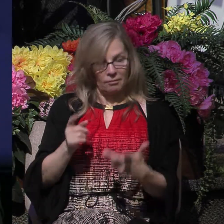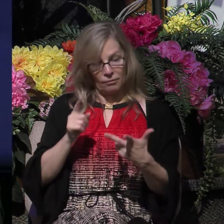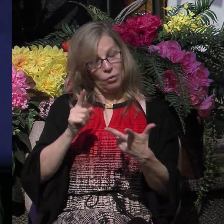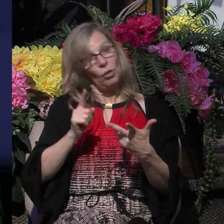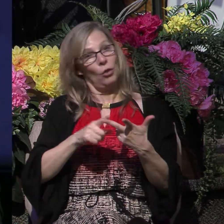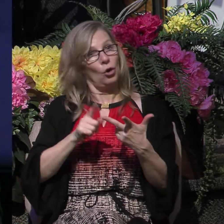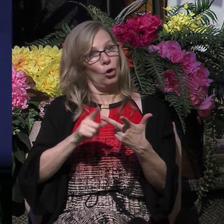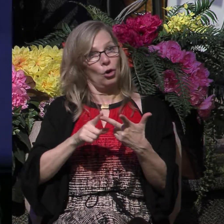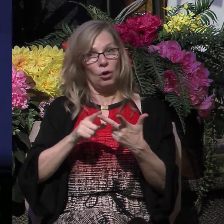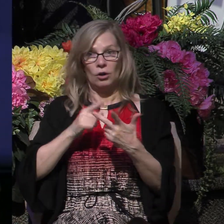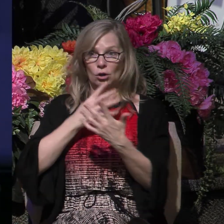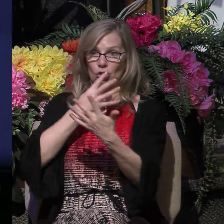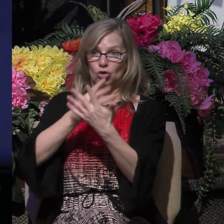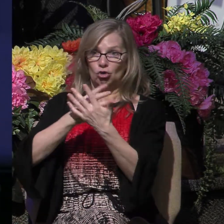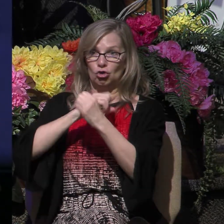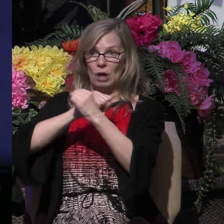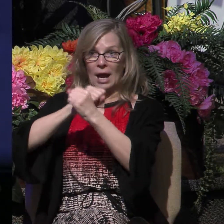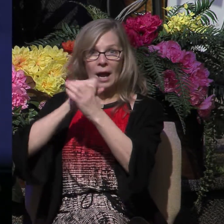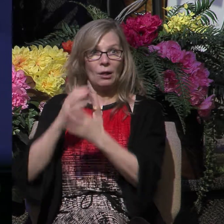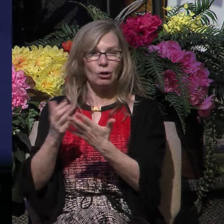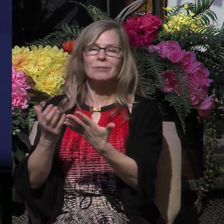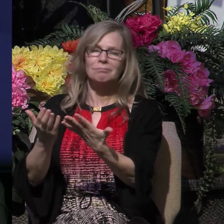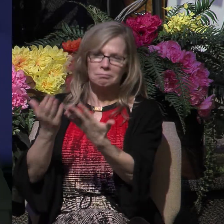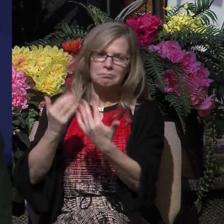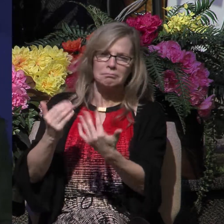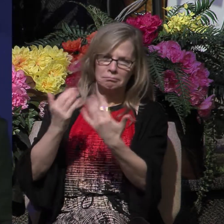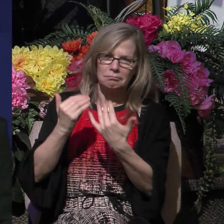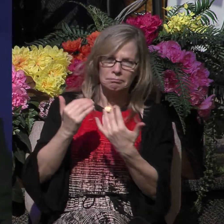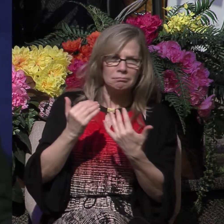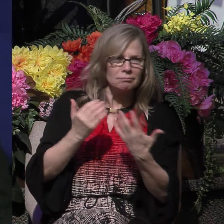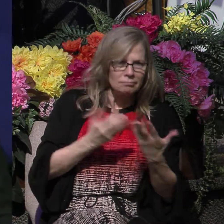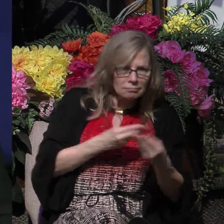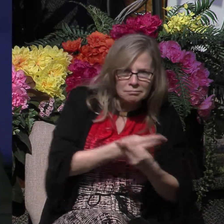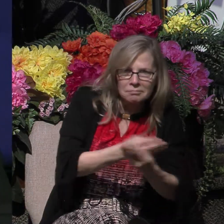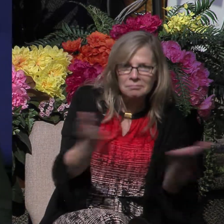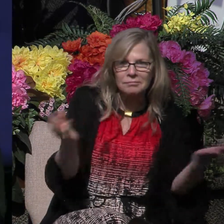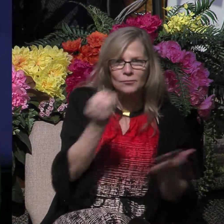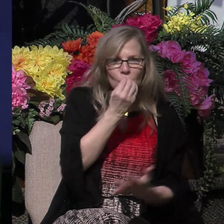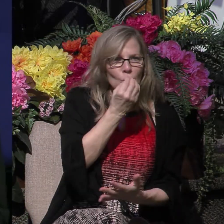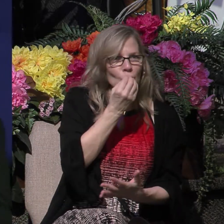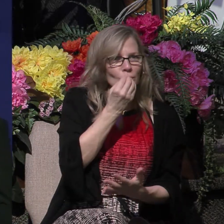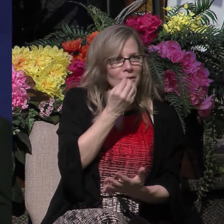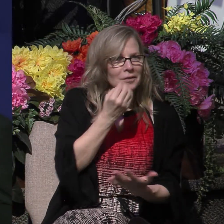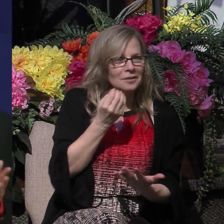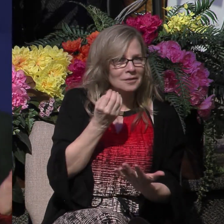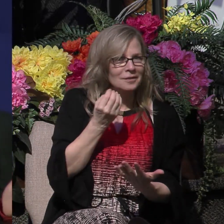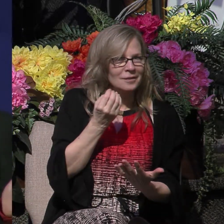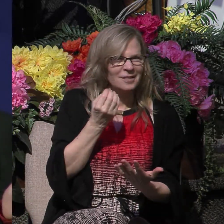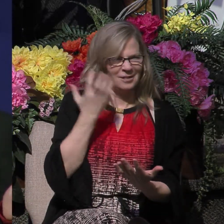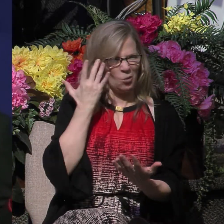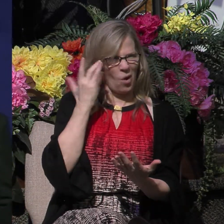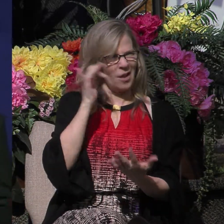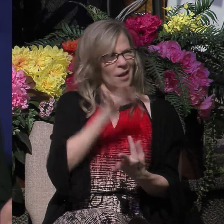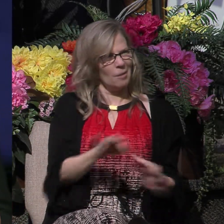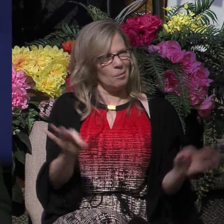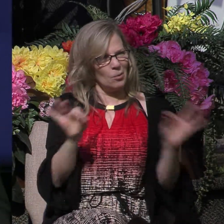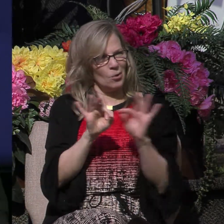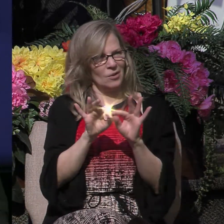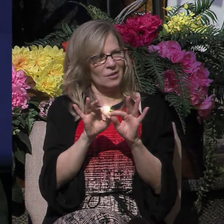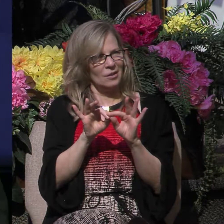brought Paul and Silas into his house and he served them a meal. And why is that so significant? Well, because one of the